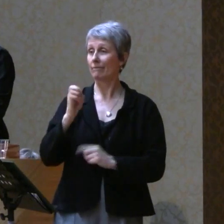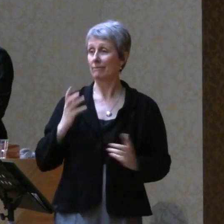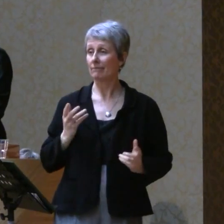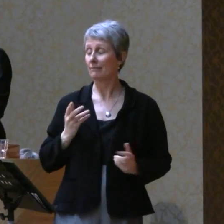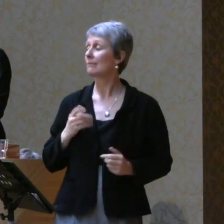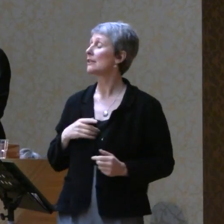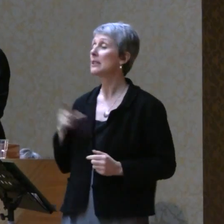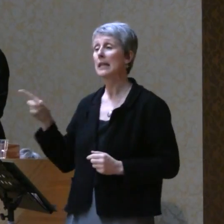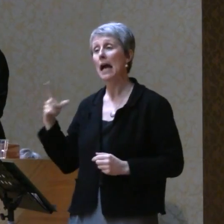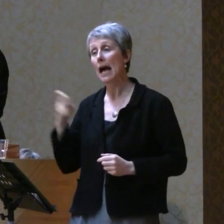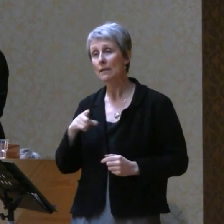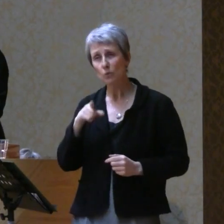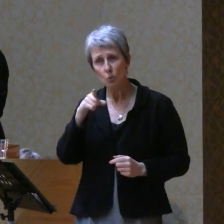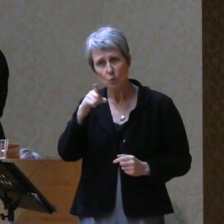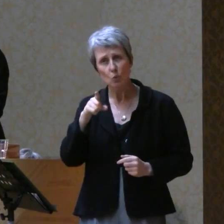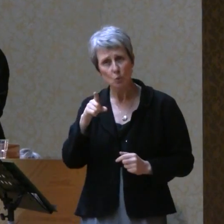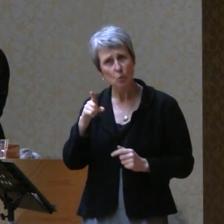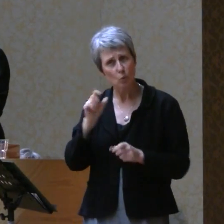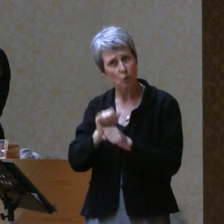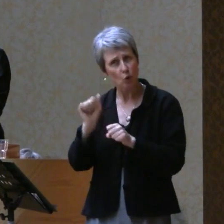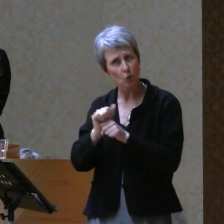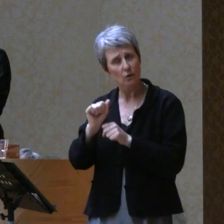me then, Are you a minister?